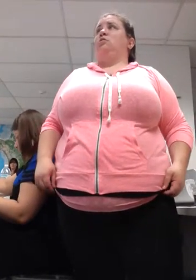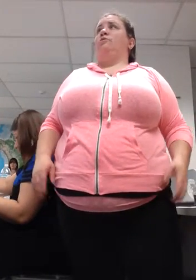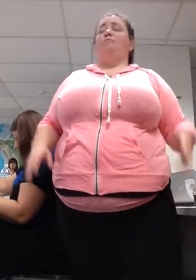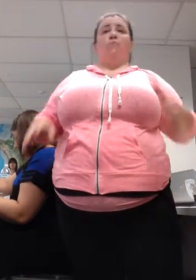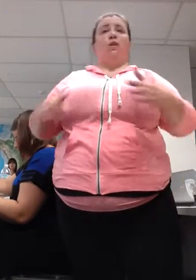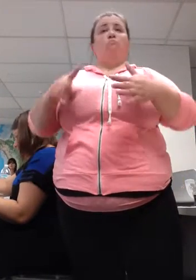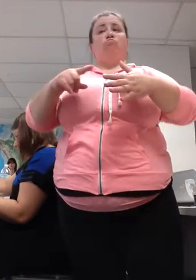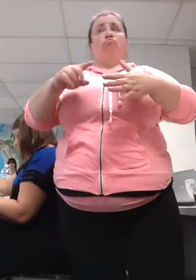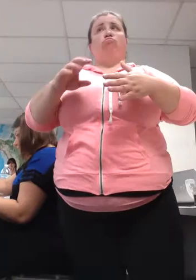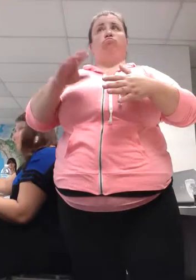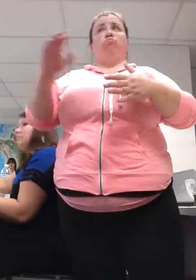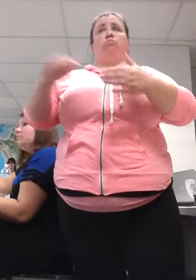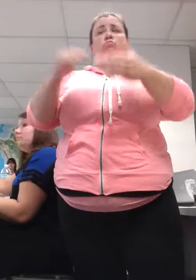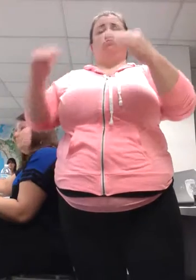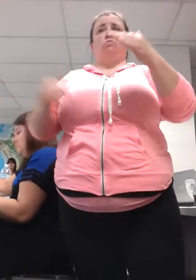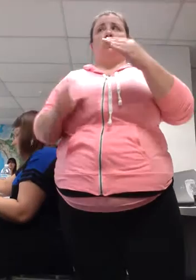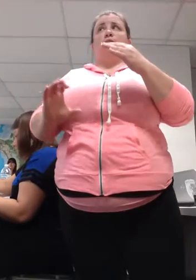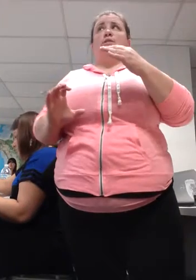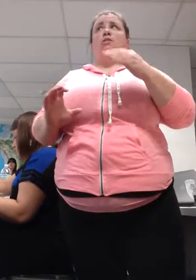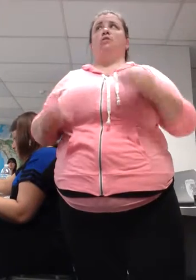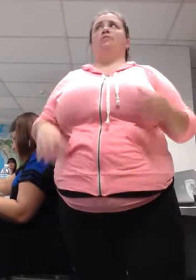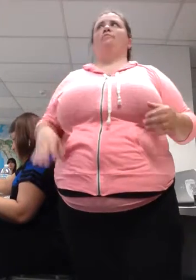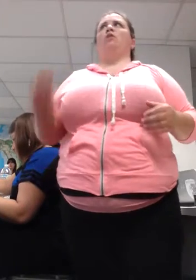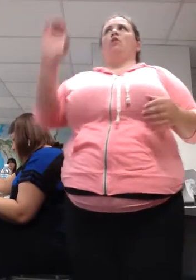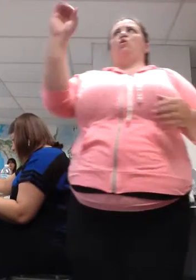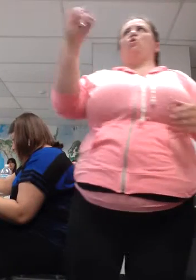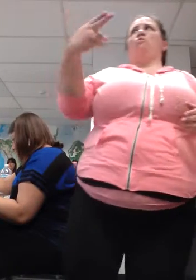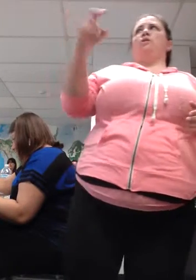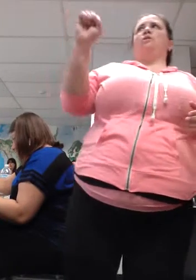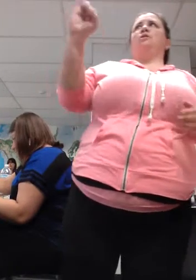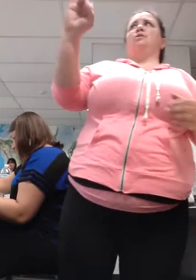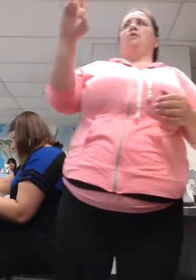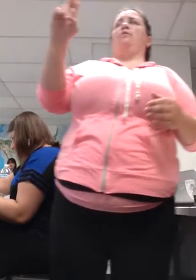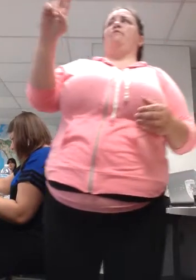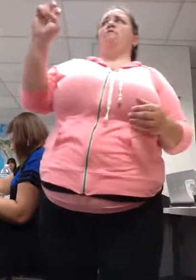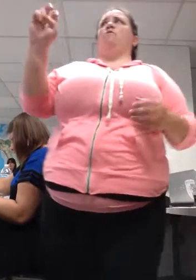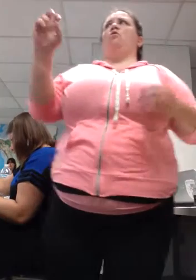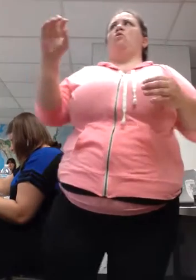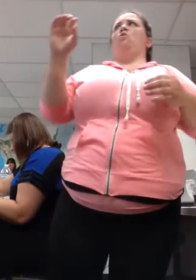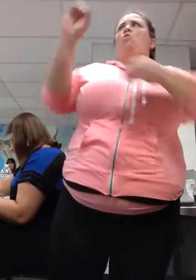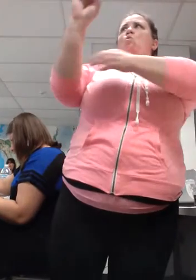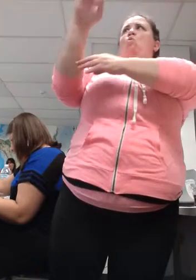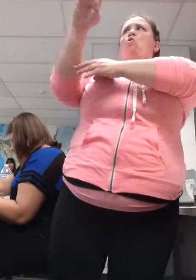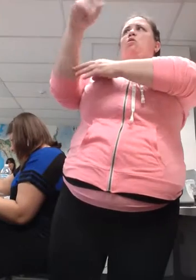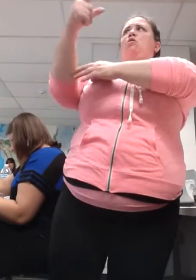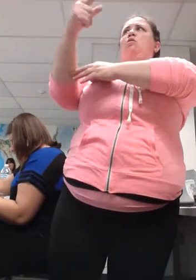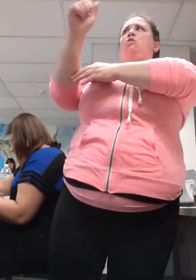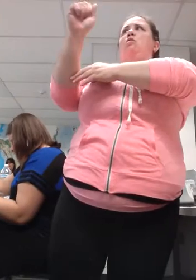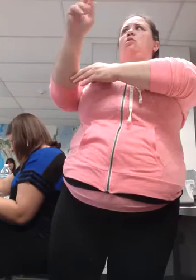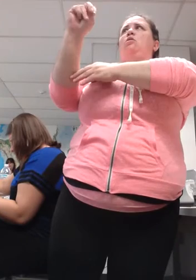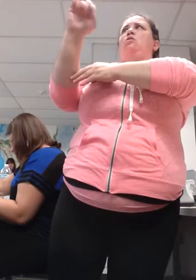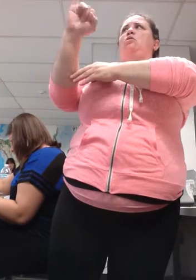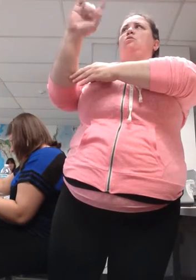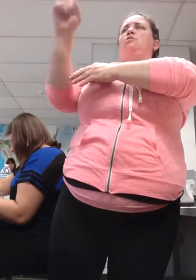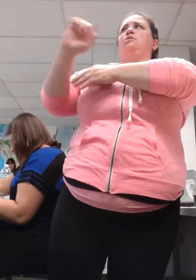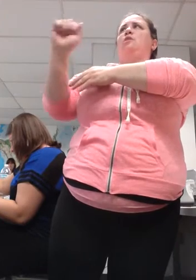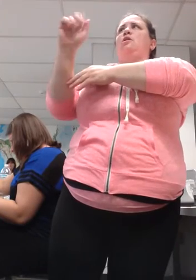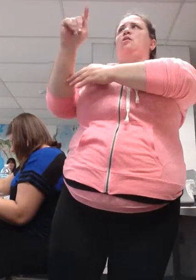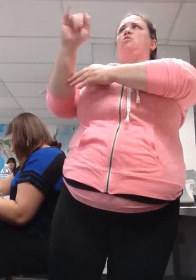is cohesive organization. This is one of the most challenging